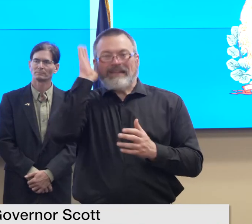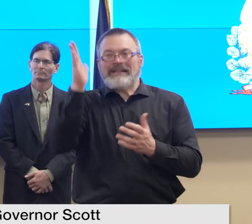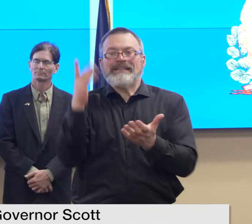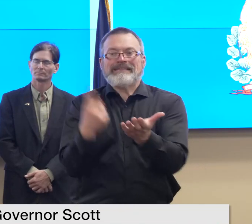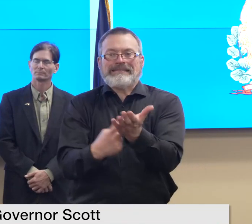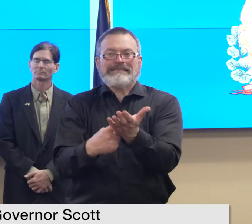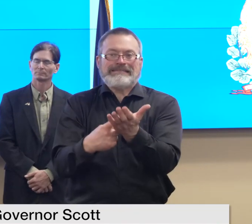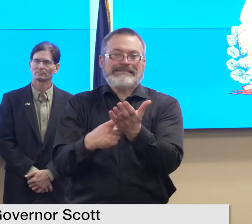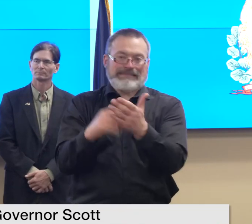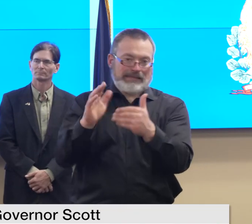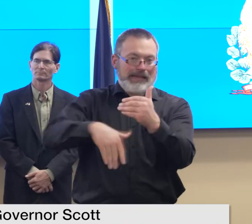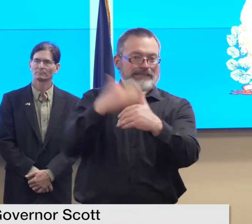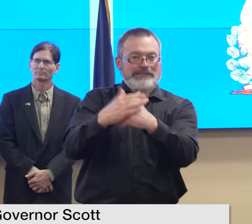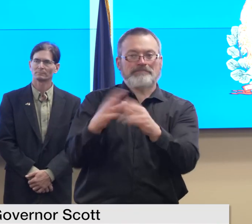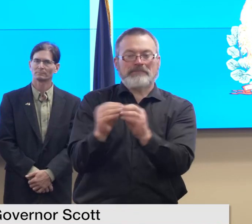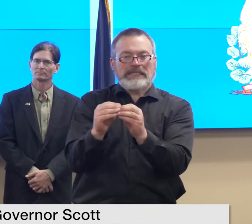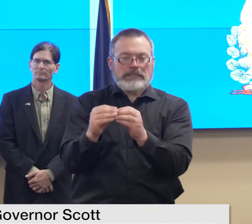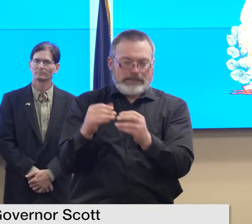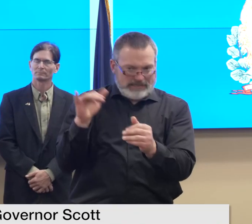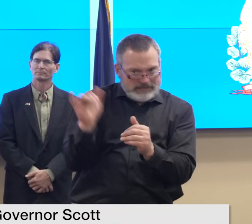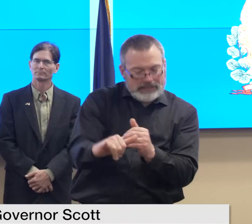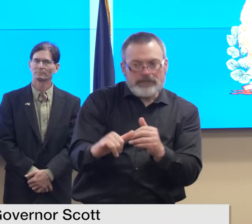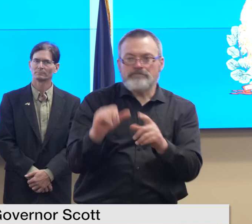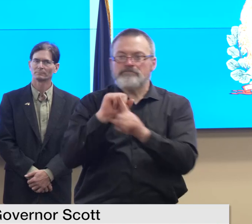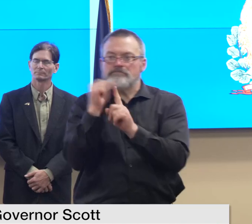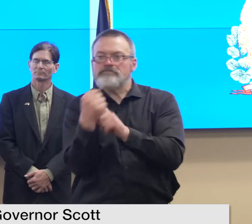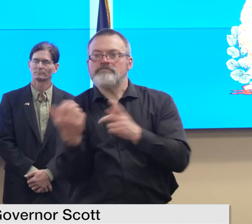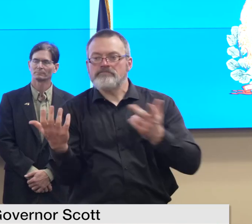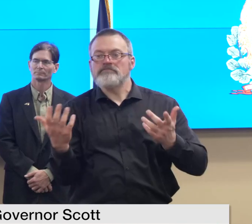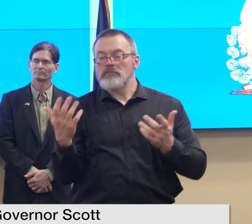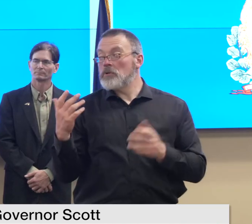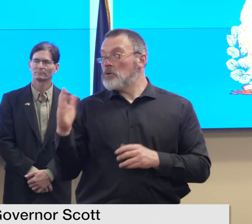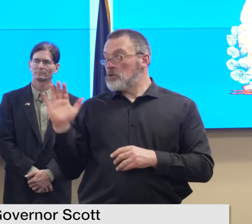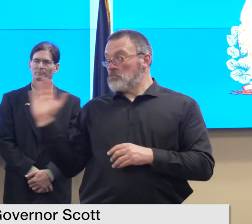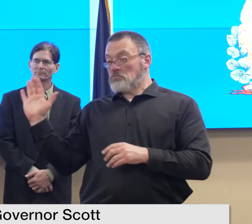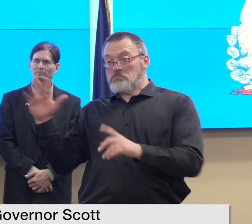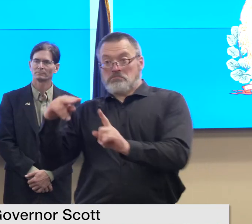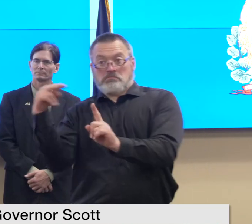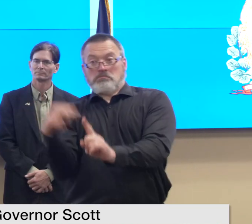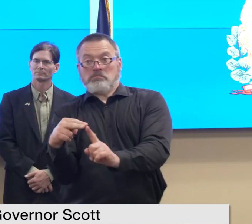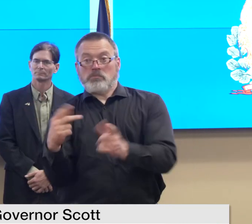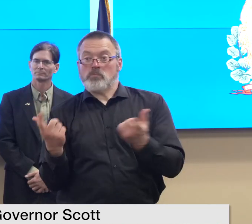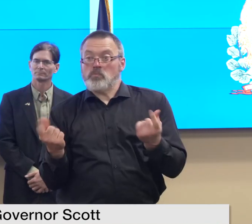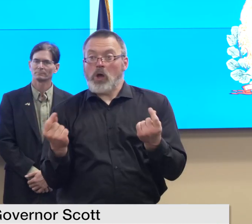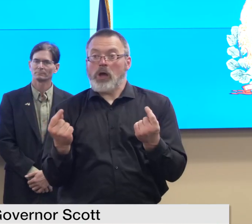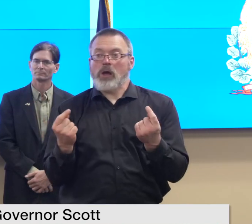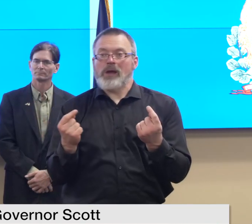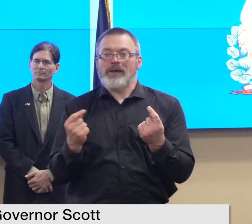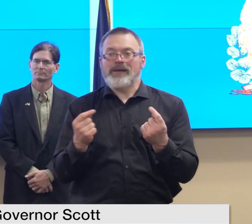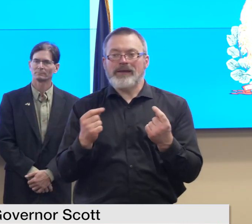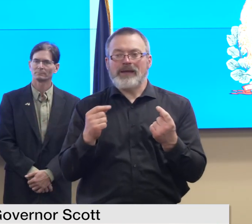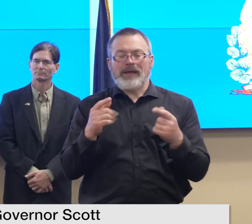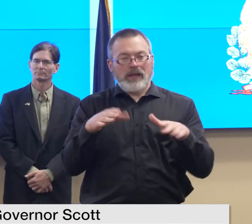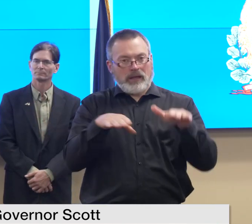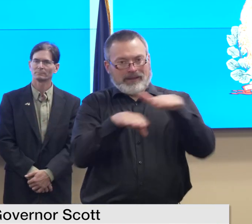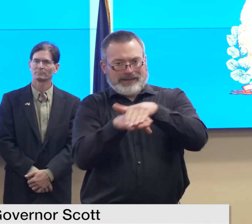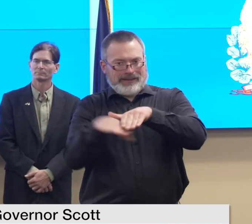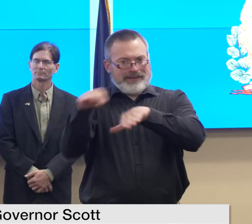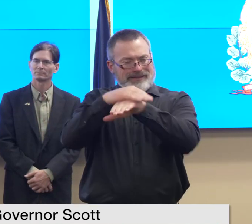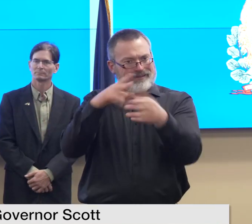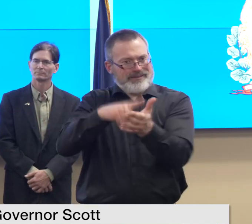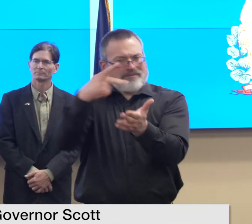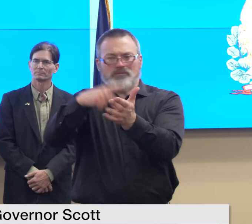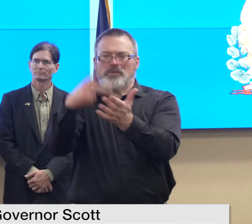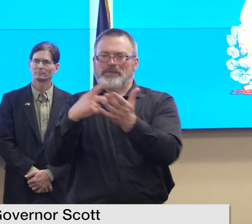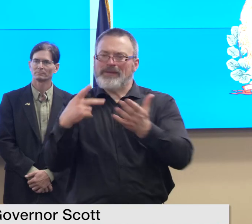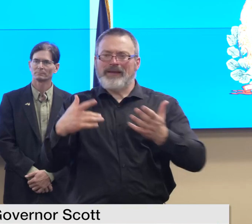meeting but from my standpoint i think duplication redundancy not putting all